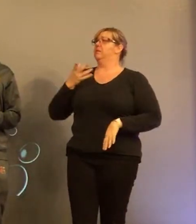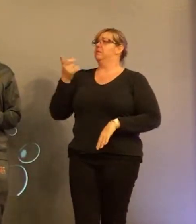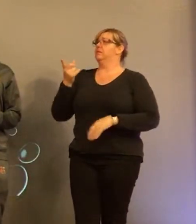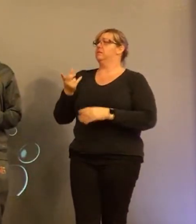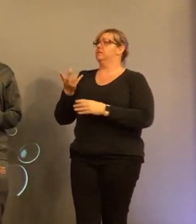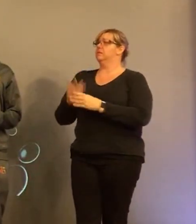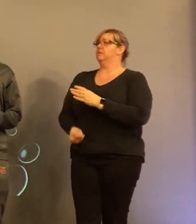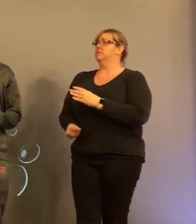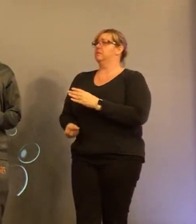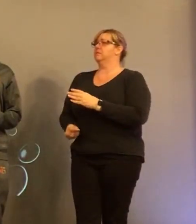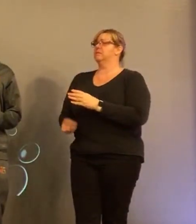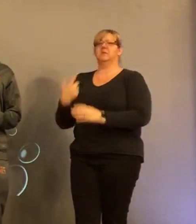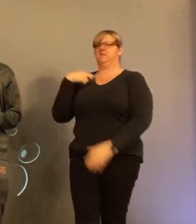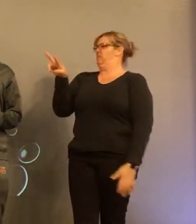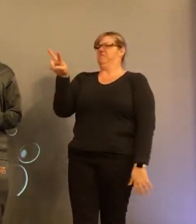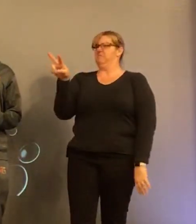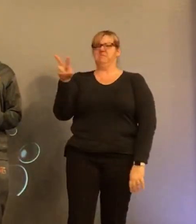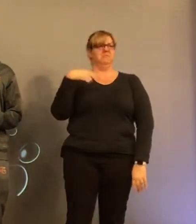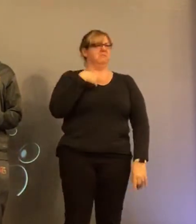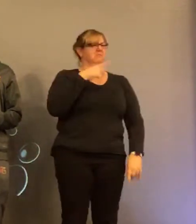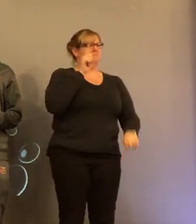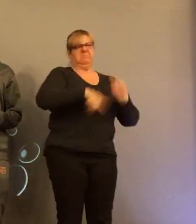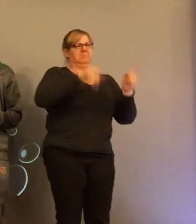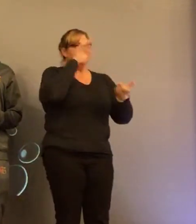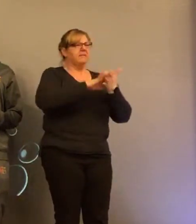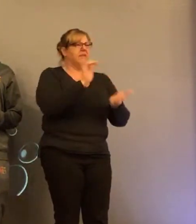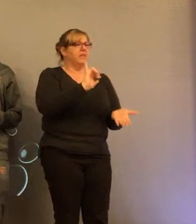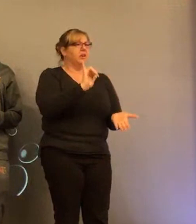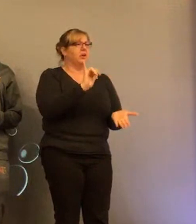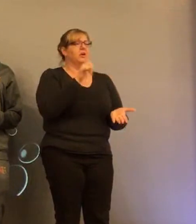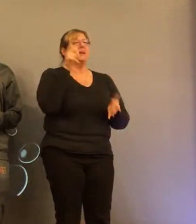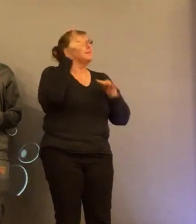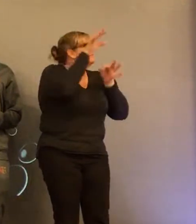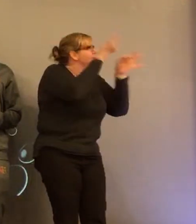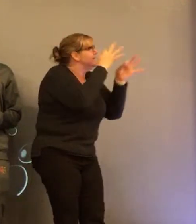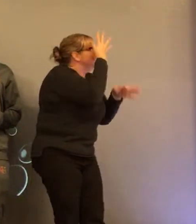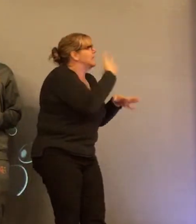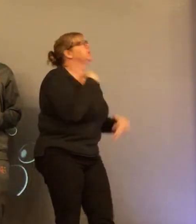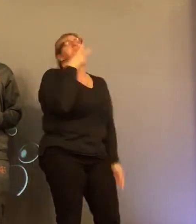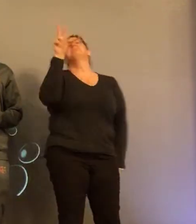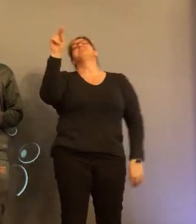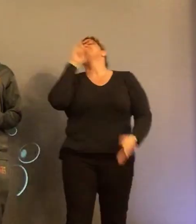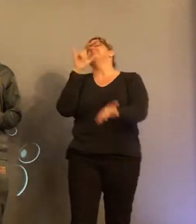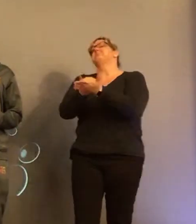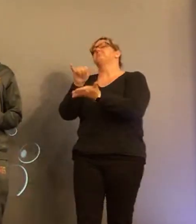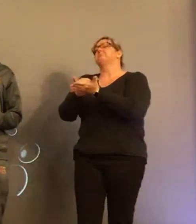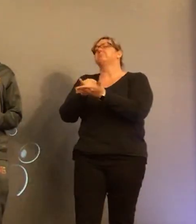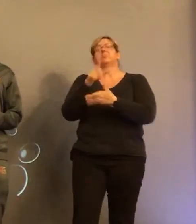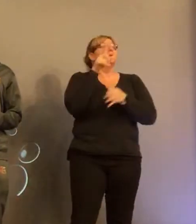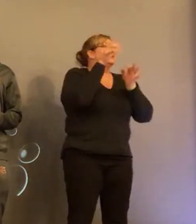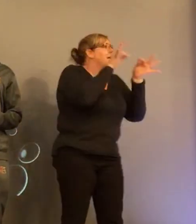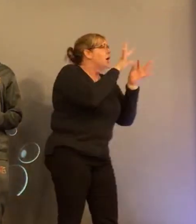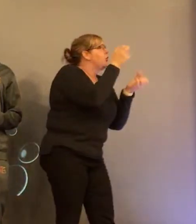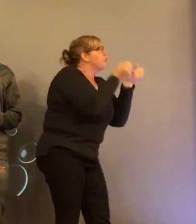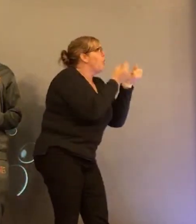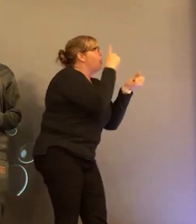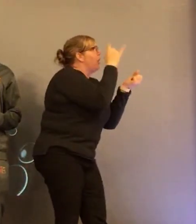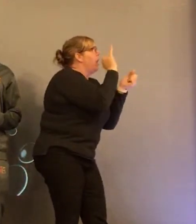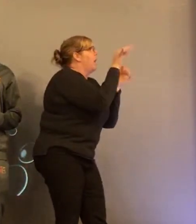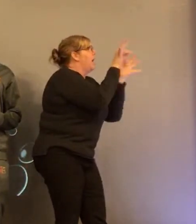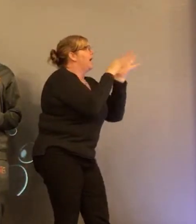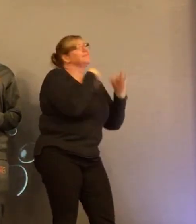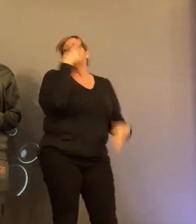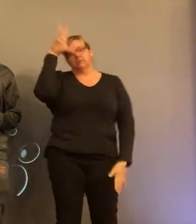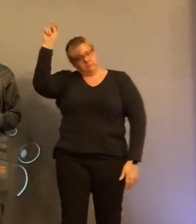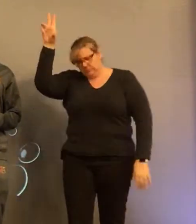with us I didn't believe it either they described him I thought no that's not him they described his car I said